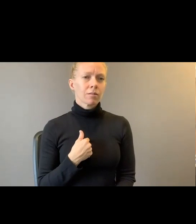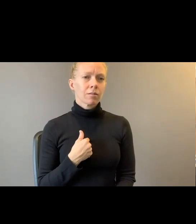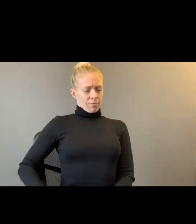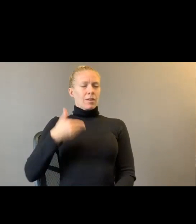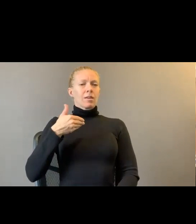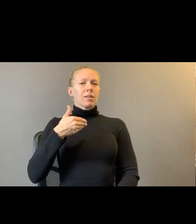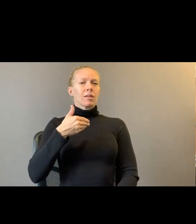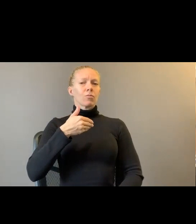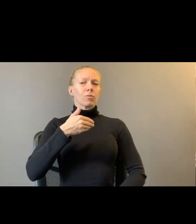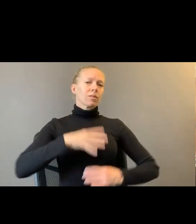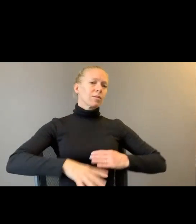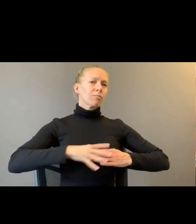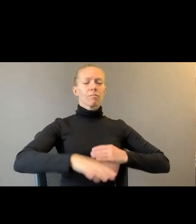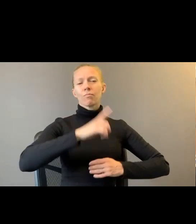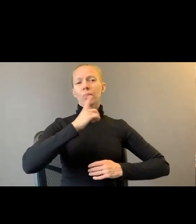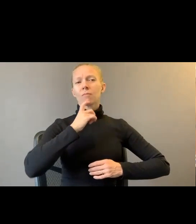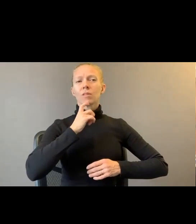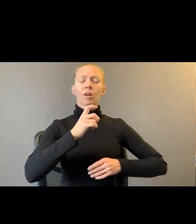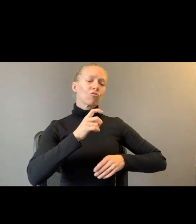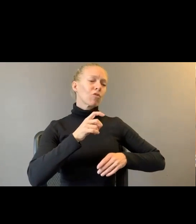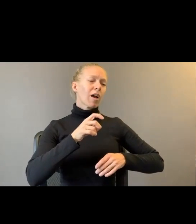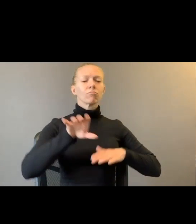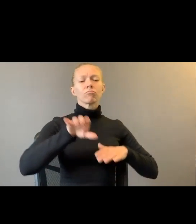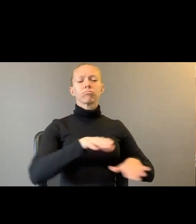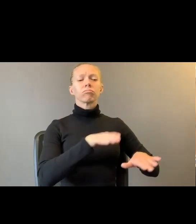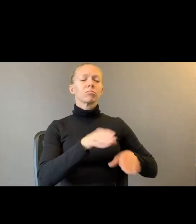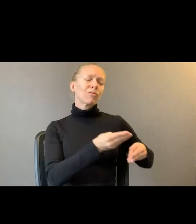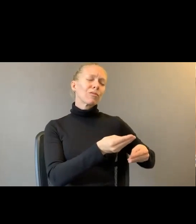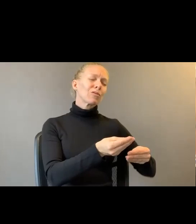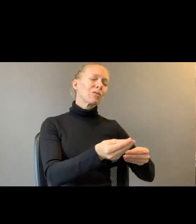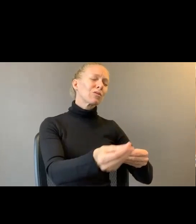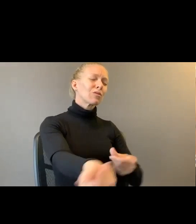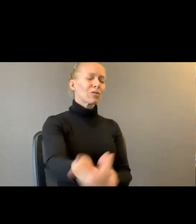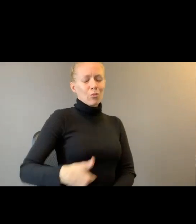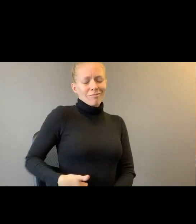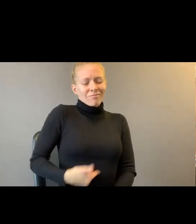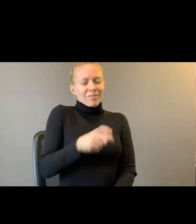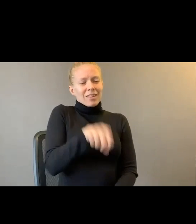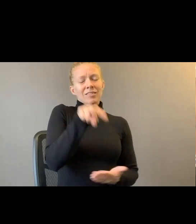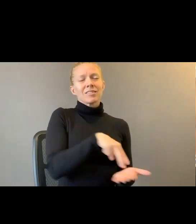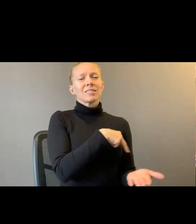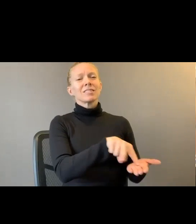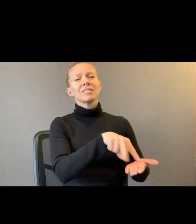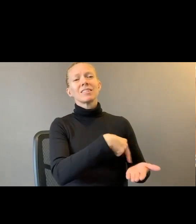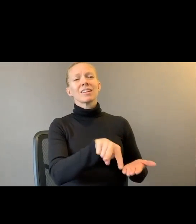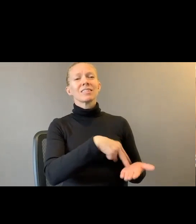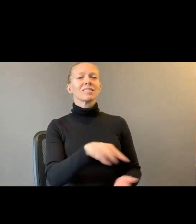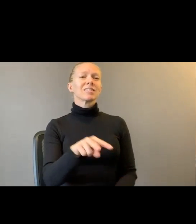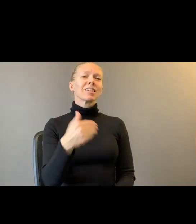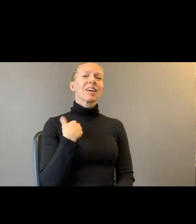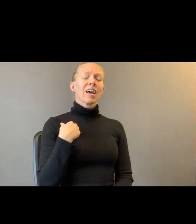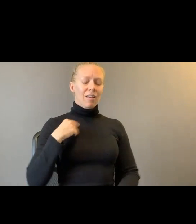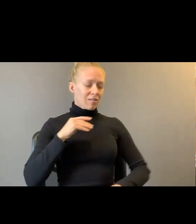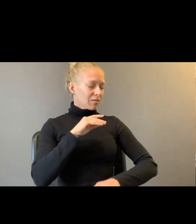red stride. Fluent in the need to dance. Me with holes in 14 places. And I said